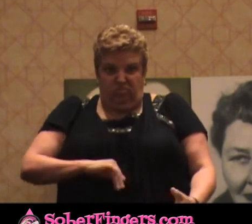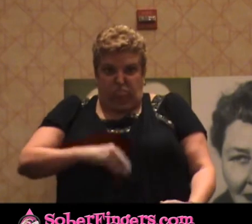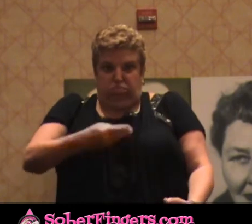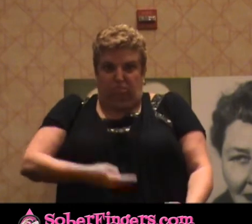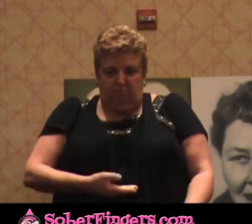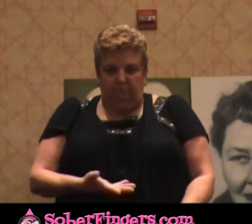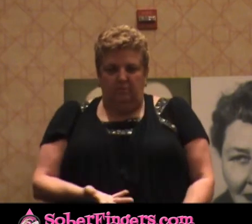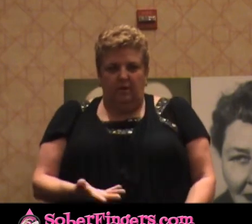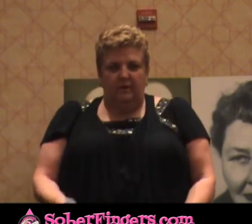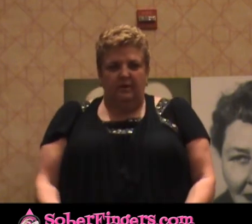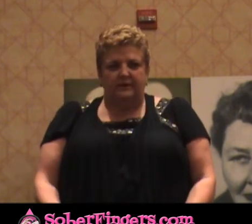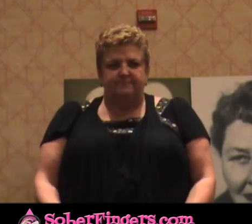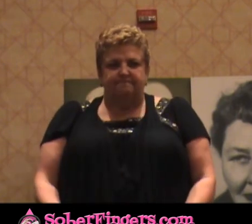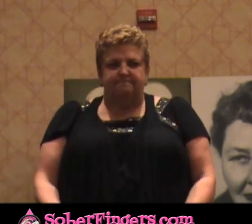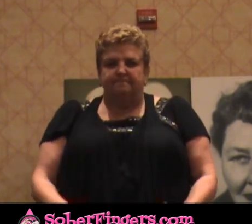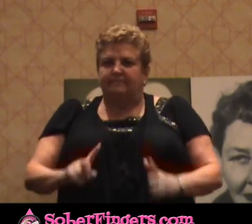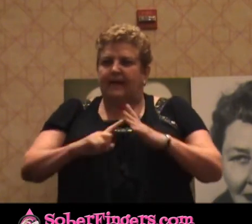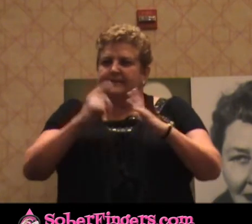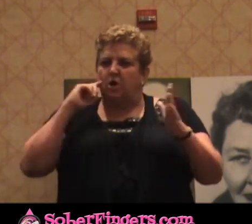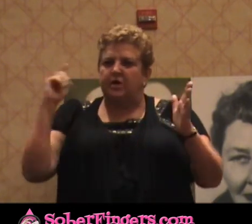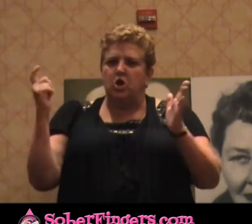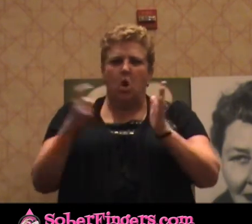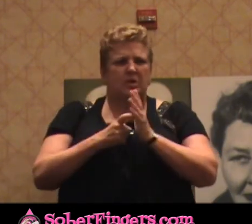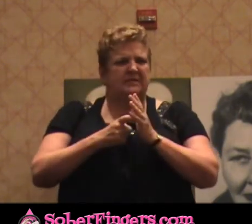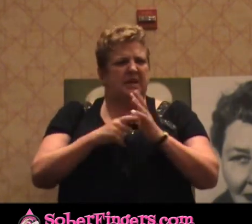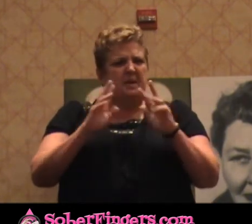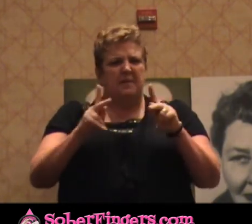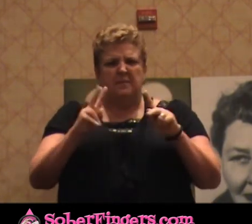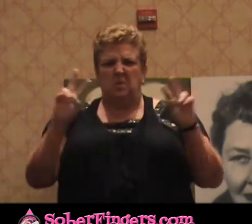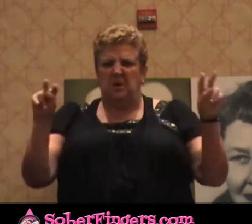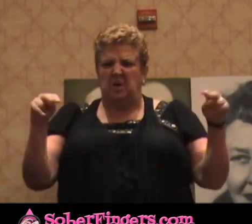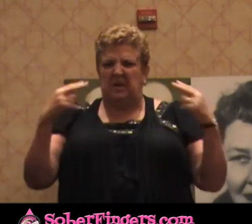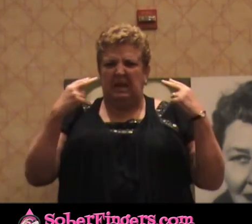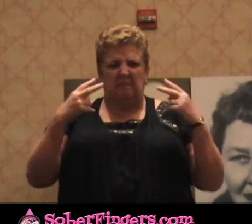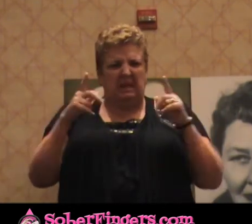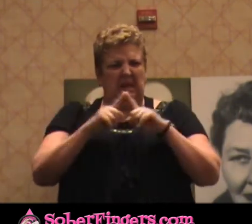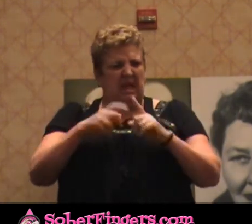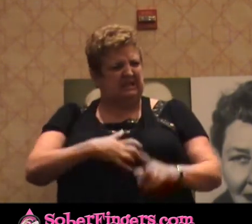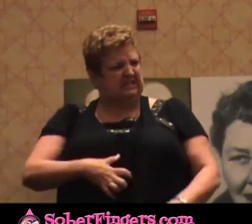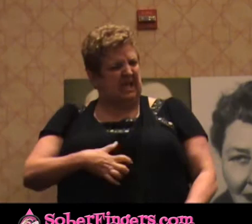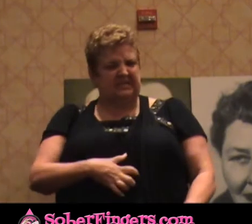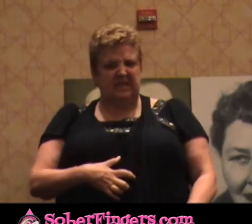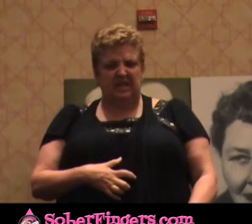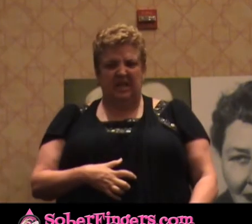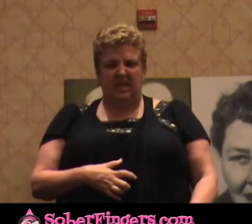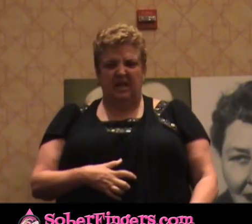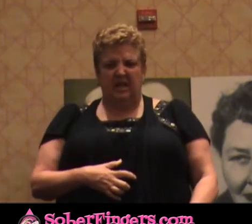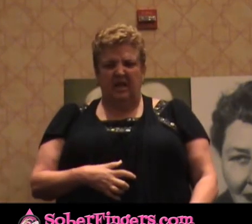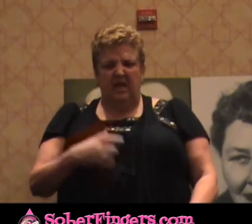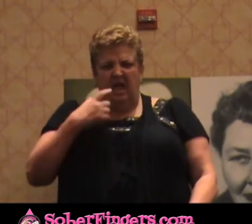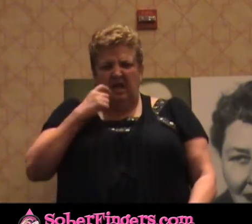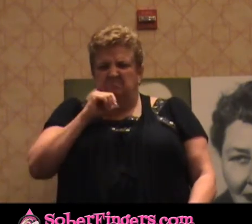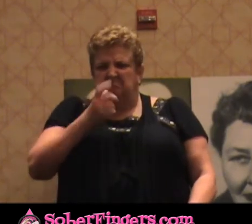And I just started noticing that people looked at me like disgusted or something. And I didn't understand why they were looking at me funny like that.